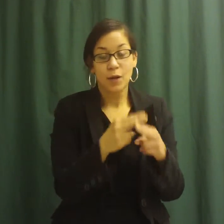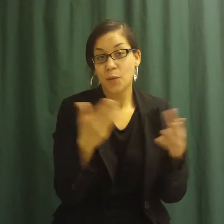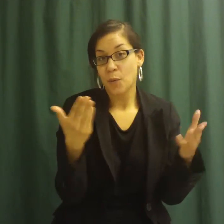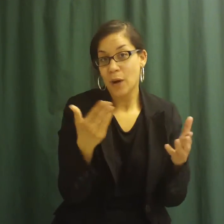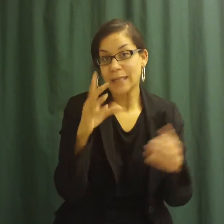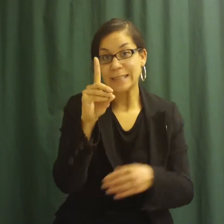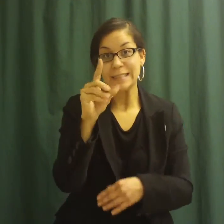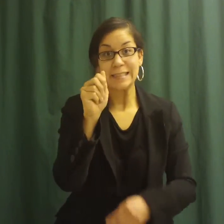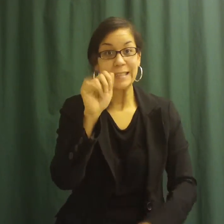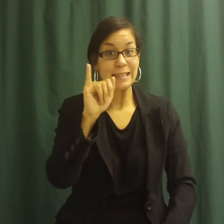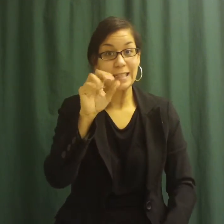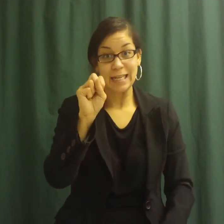and yellow.